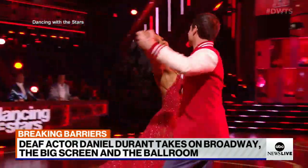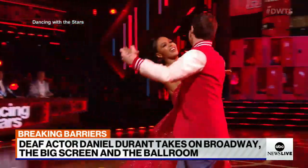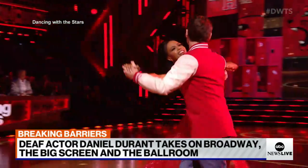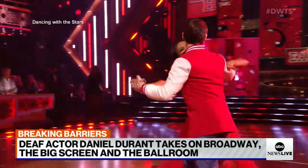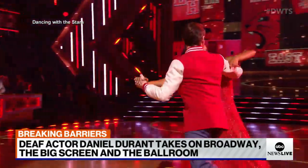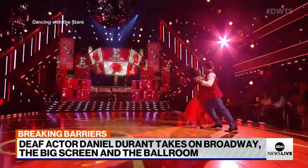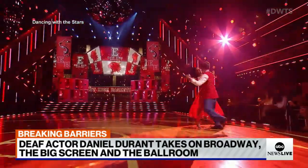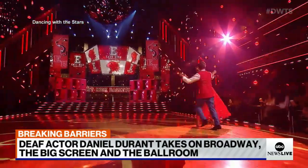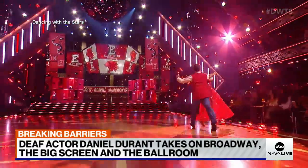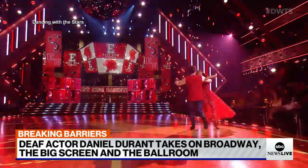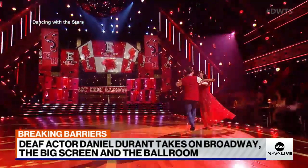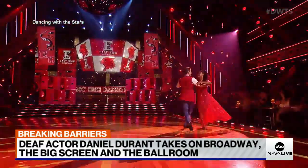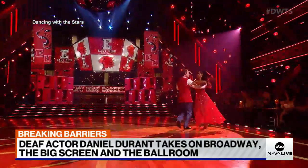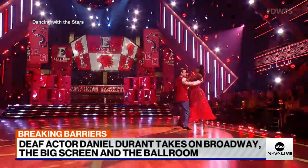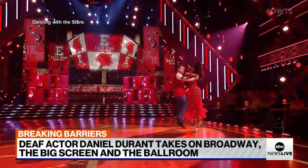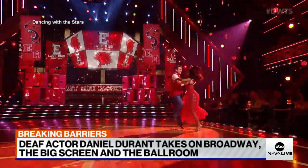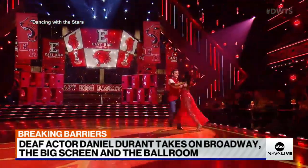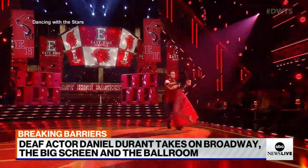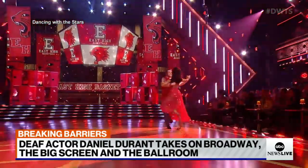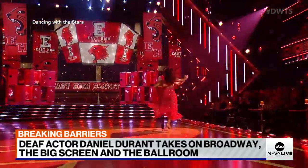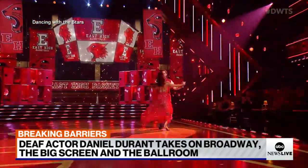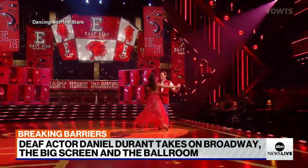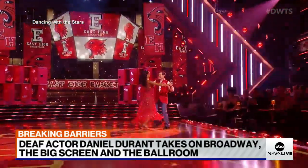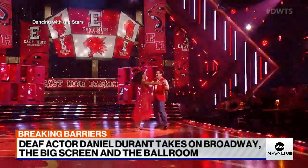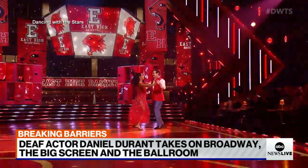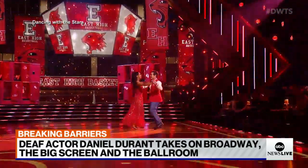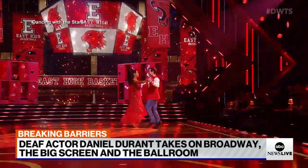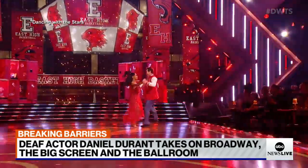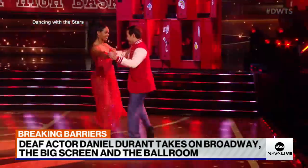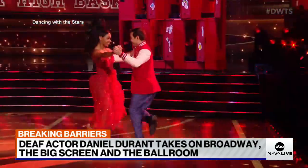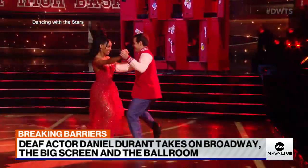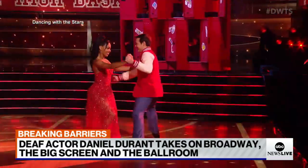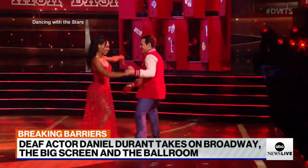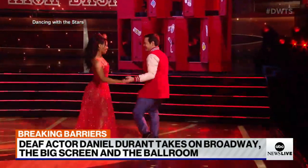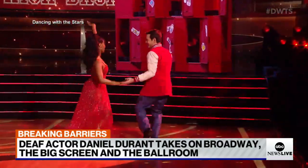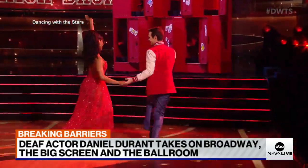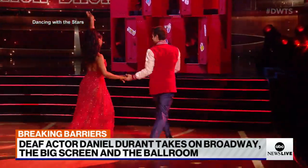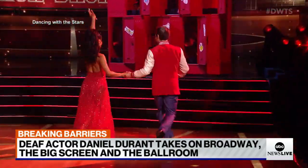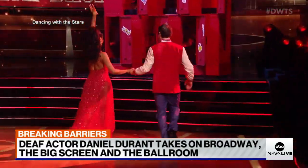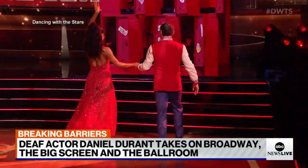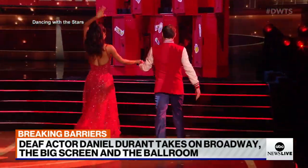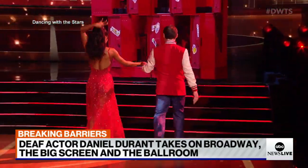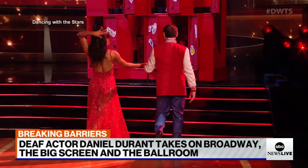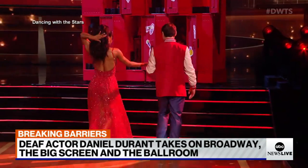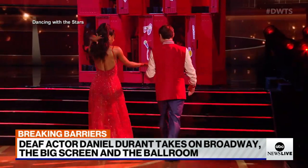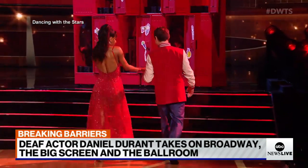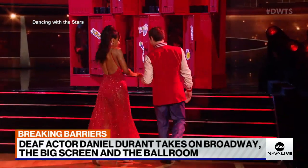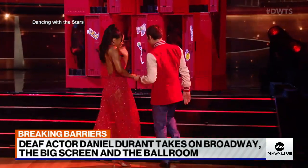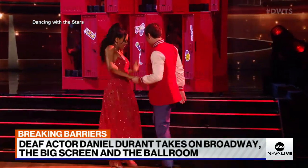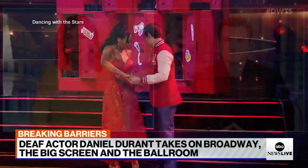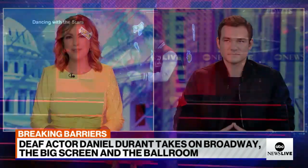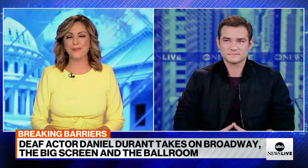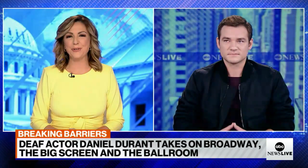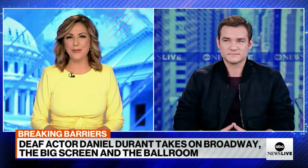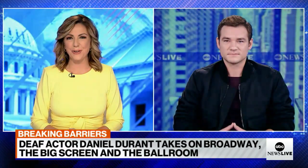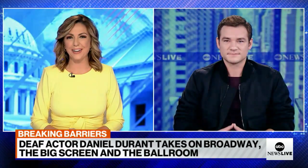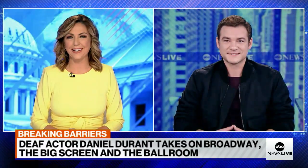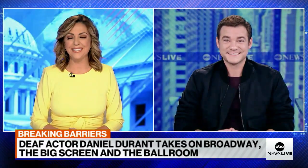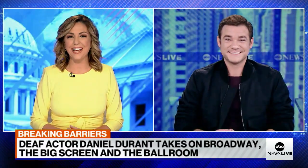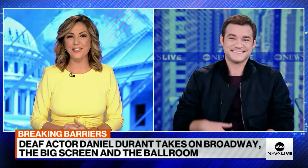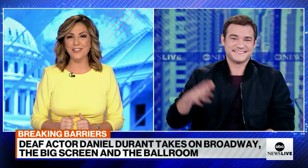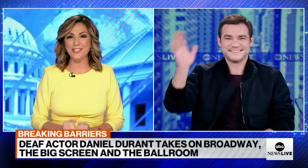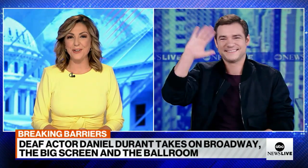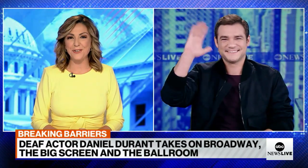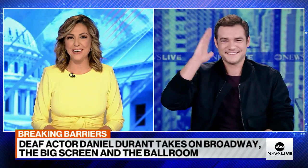Oh, yeah. Now in the top eight of ABC's Dancing with the Stars, Daniel Durant joins me live from New